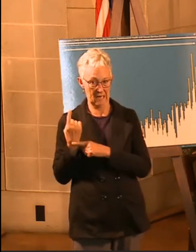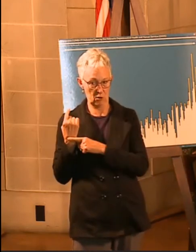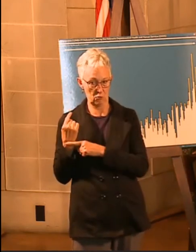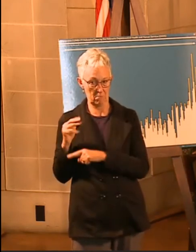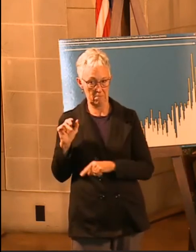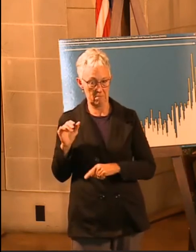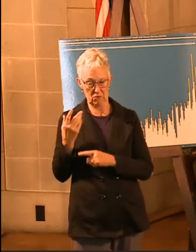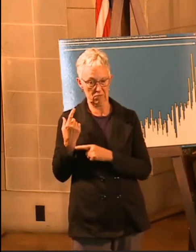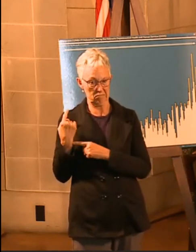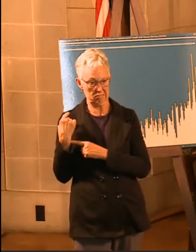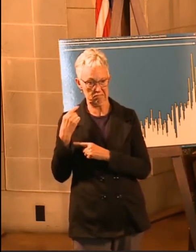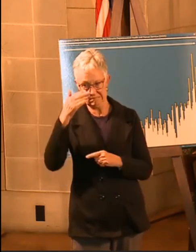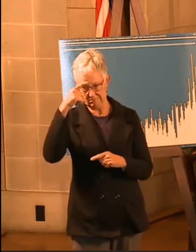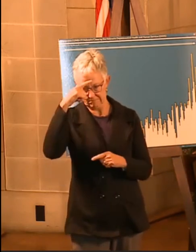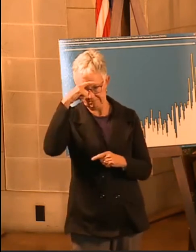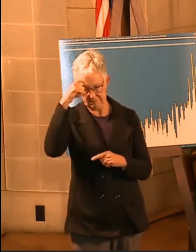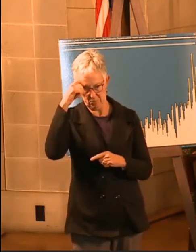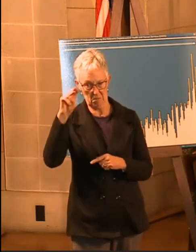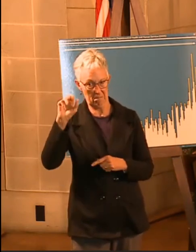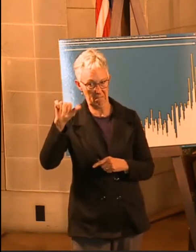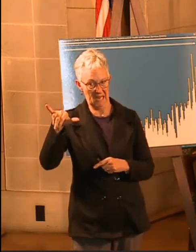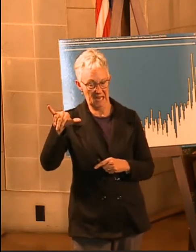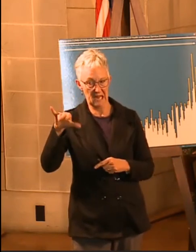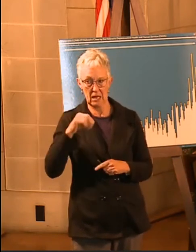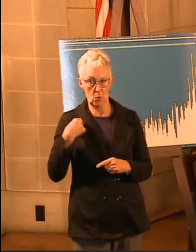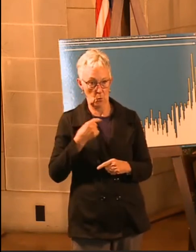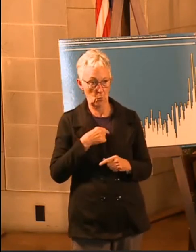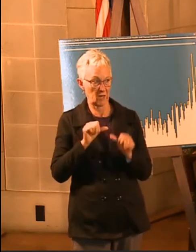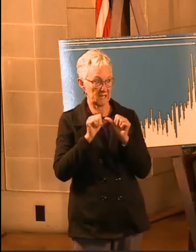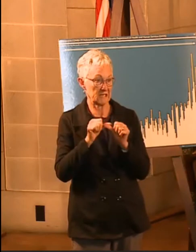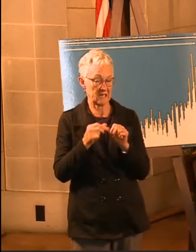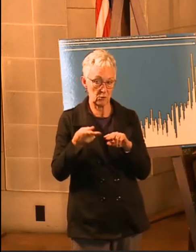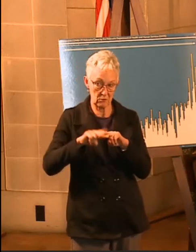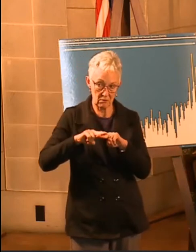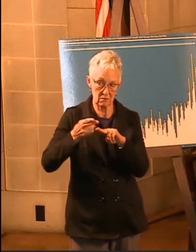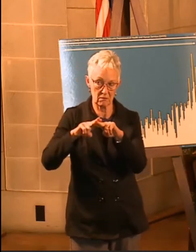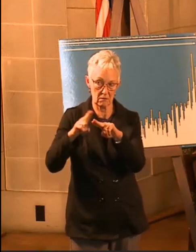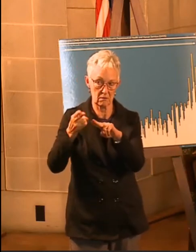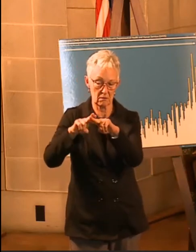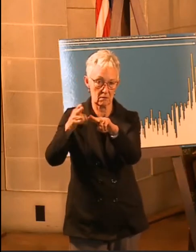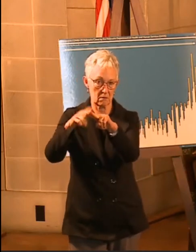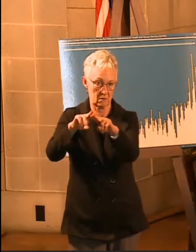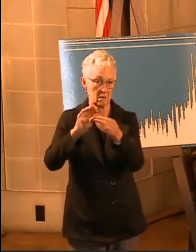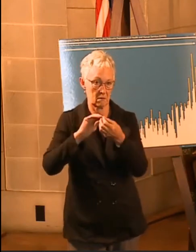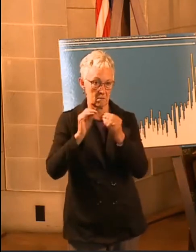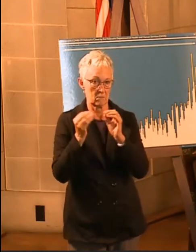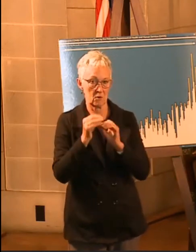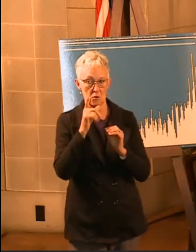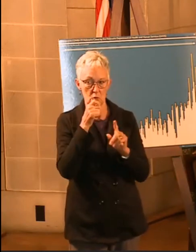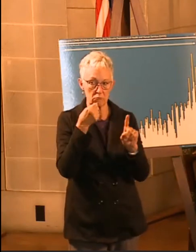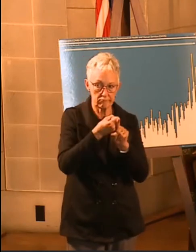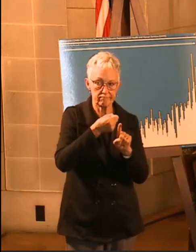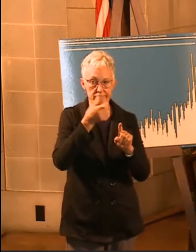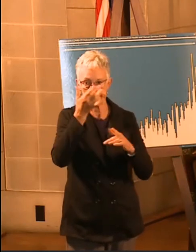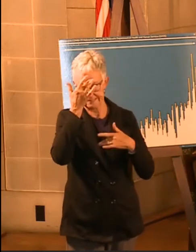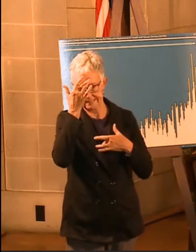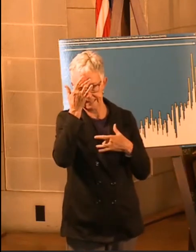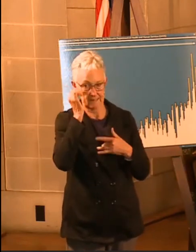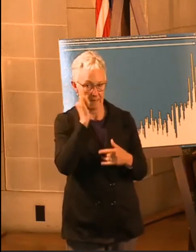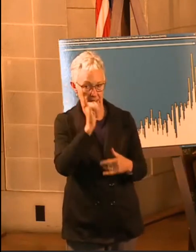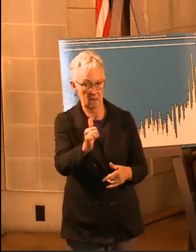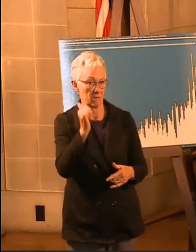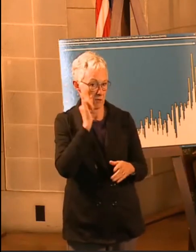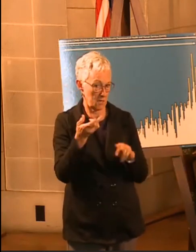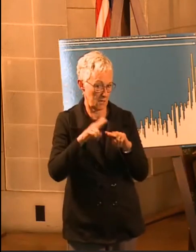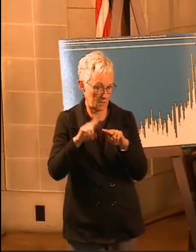unfortunately, we are still accelerating in the number of cases we're seeing per day. In contrast to what